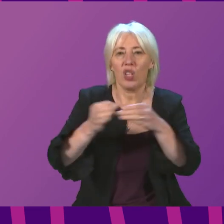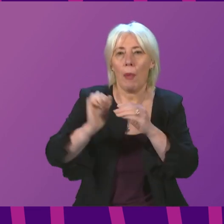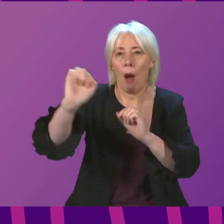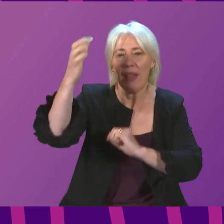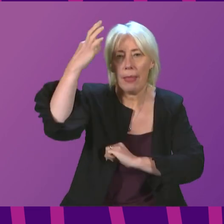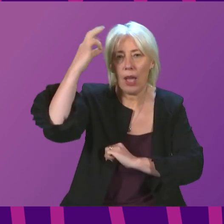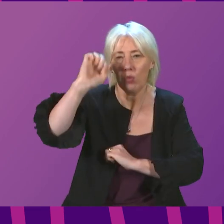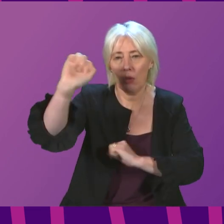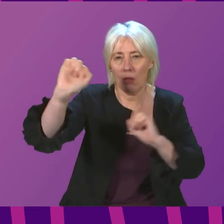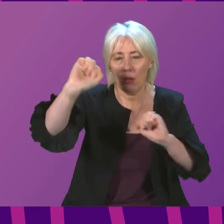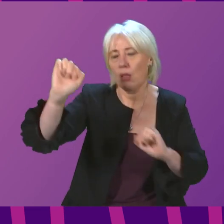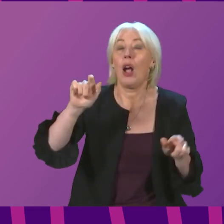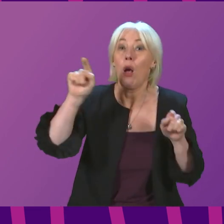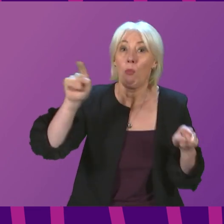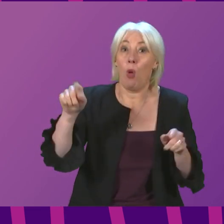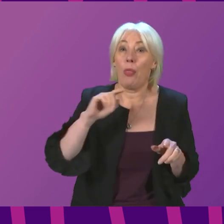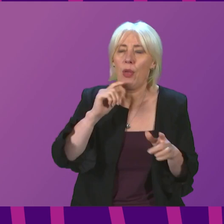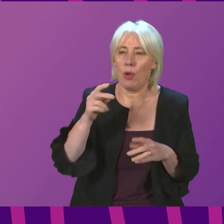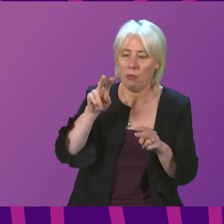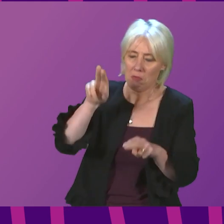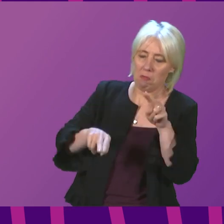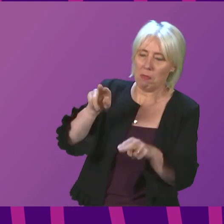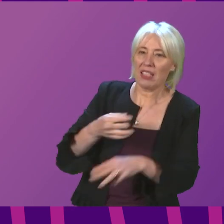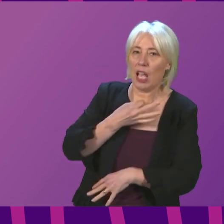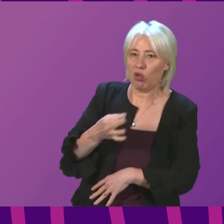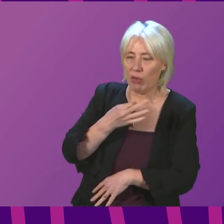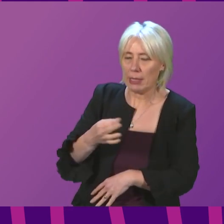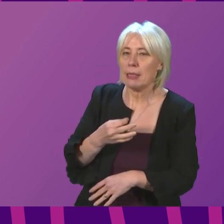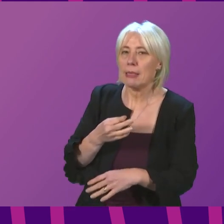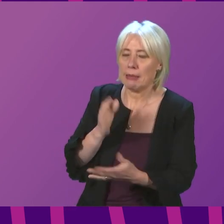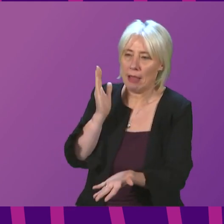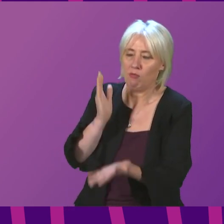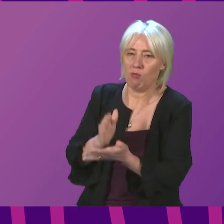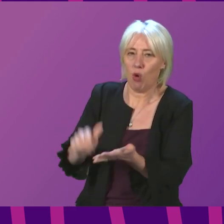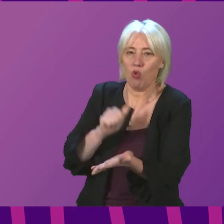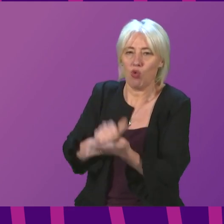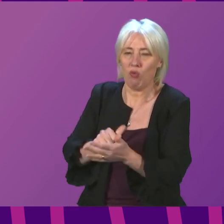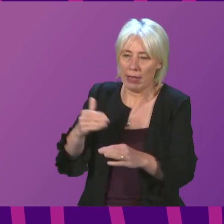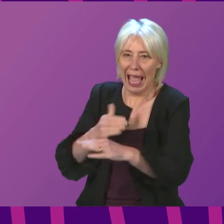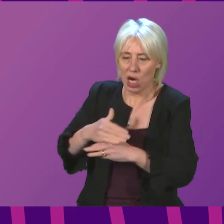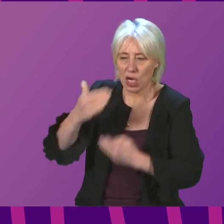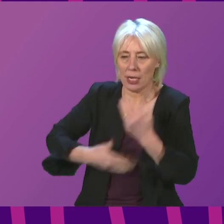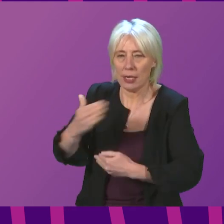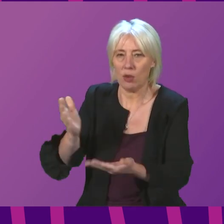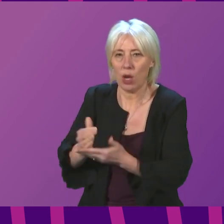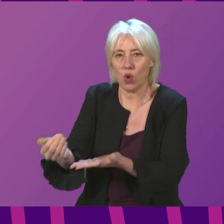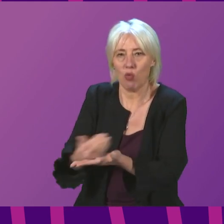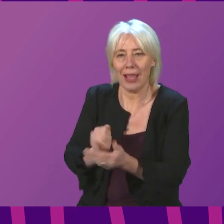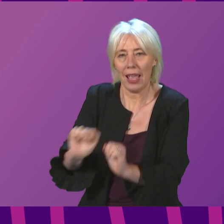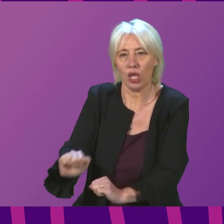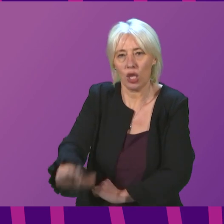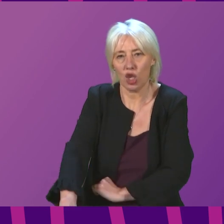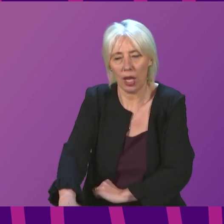These agencies will then assess the risk and take appropriate action to protect the child. I will